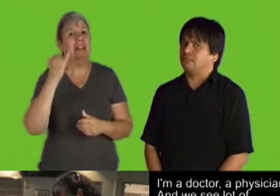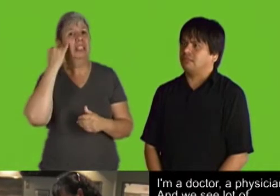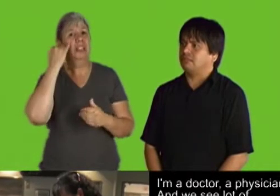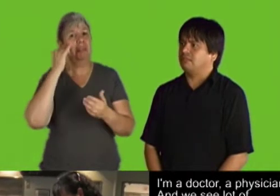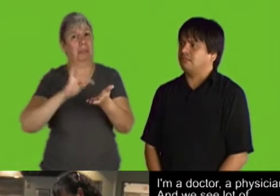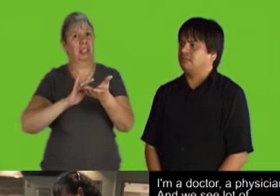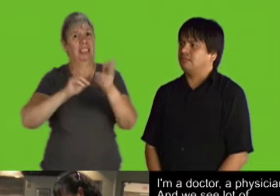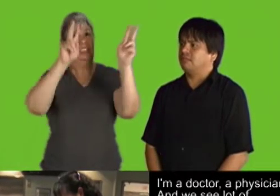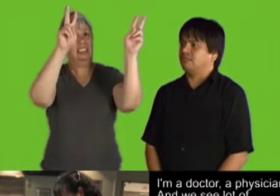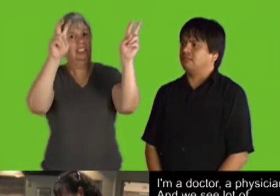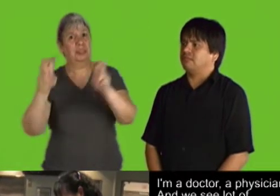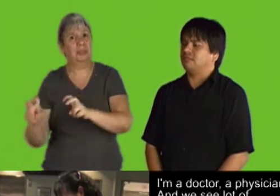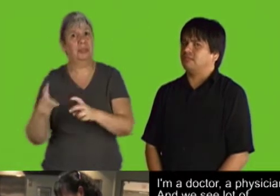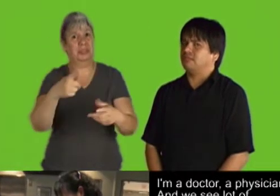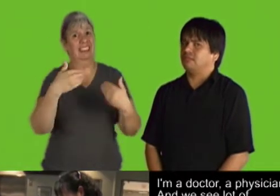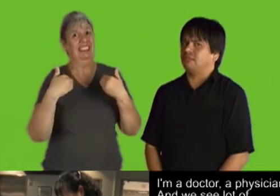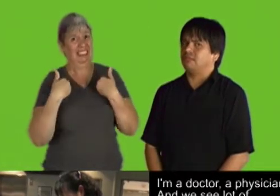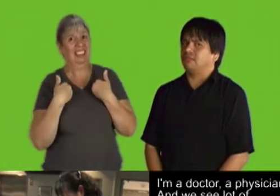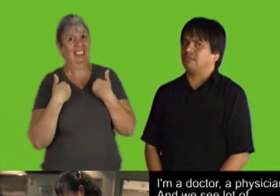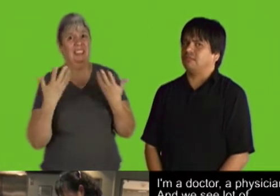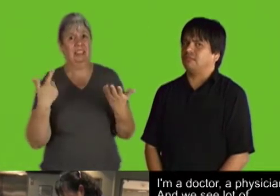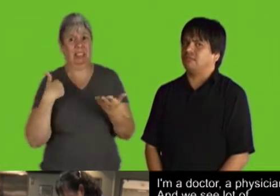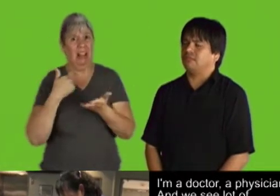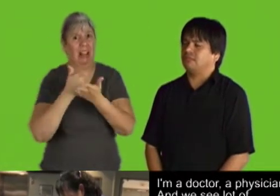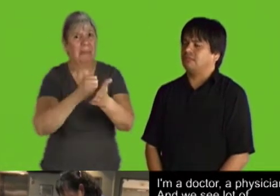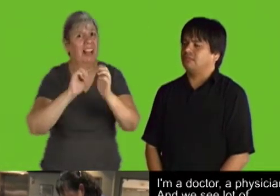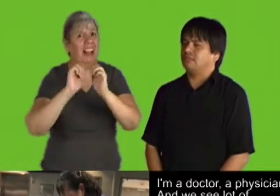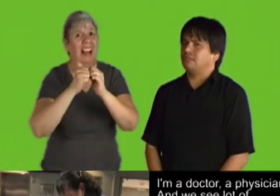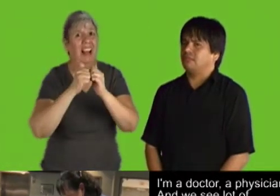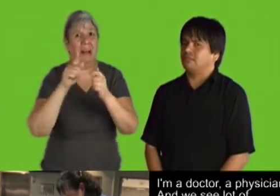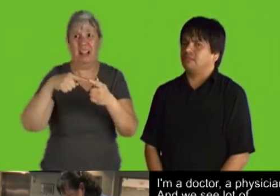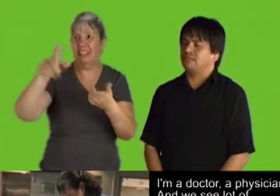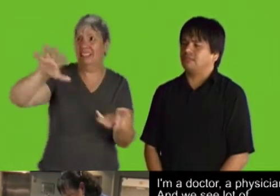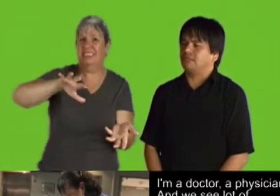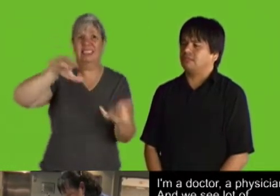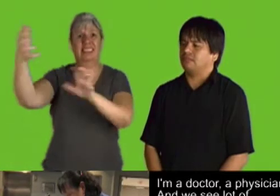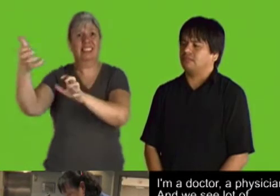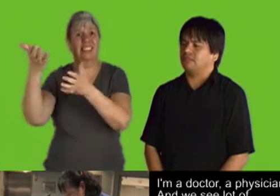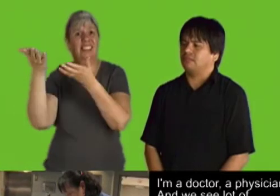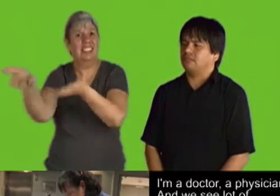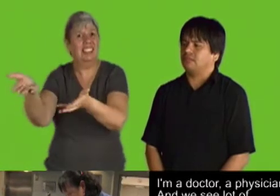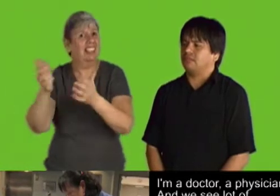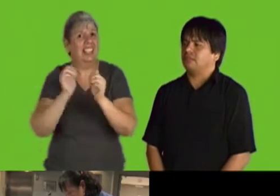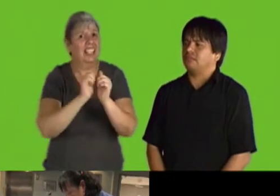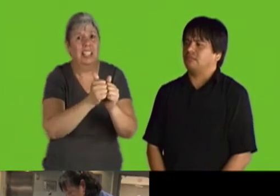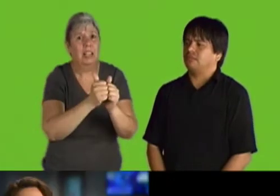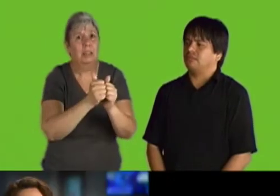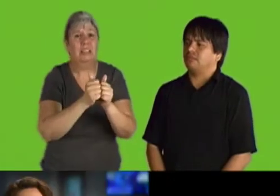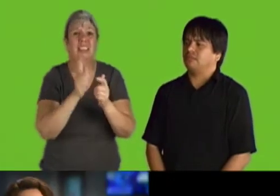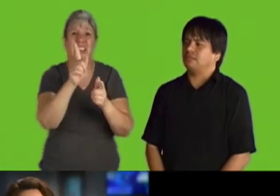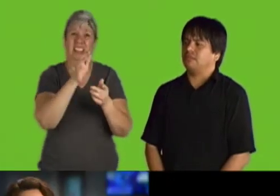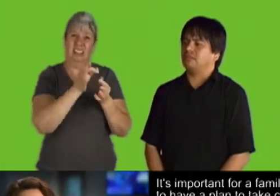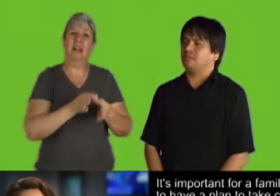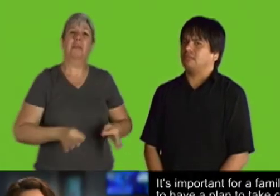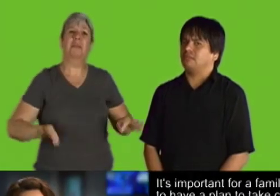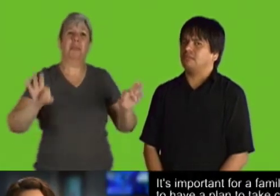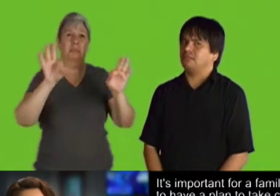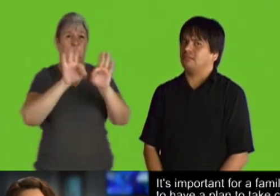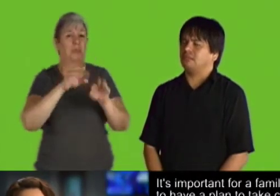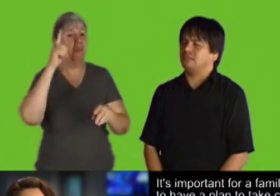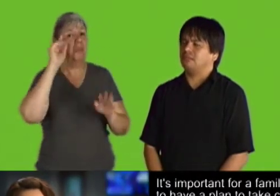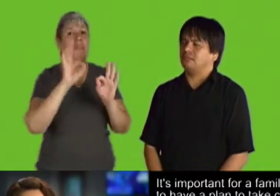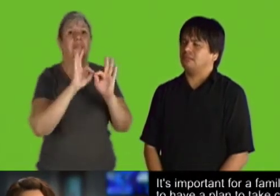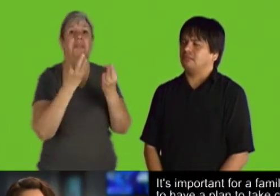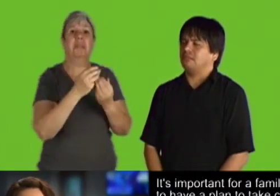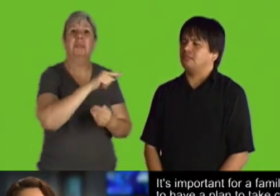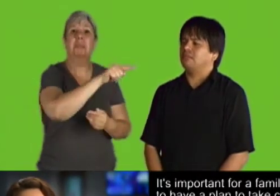If you already have medical problems, how are we going to treat you when there is a disaster? It's important for a